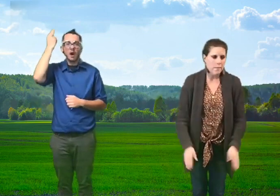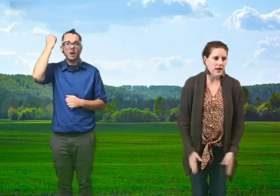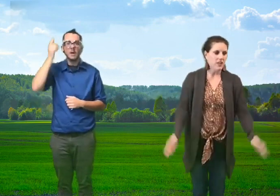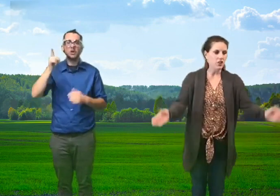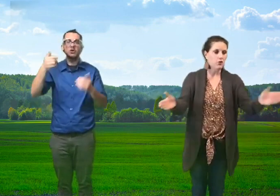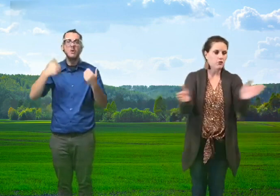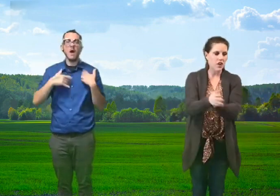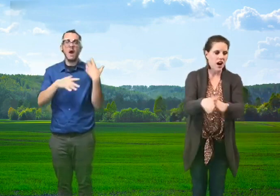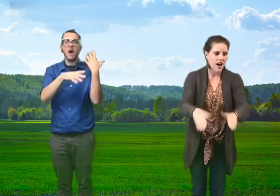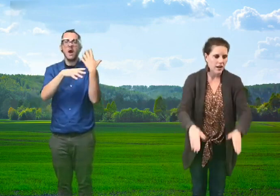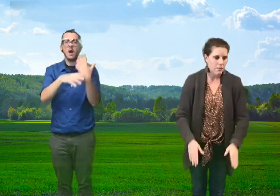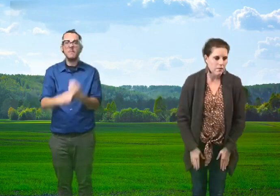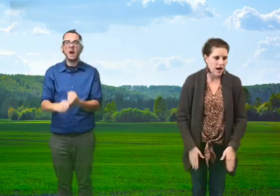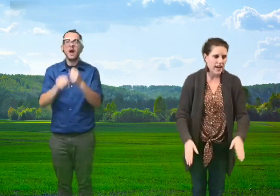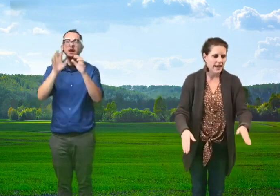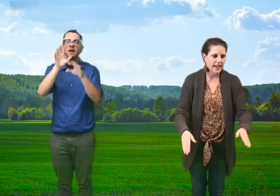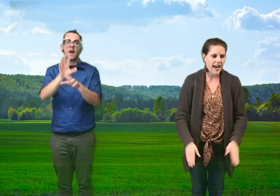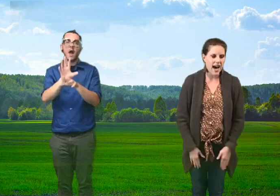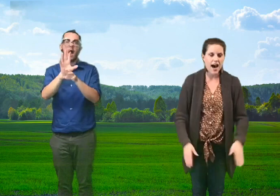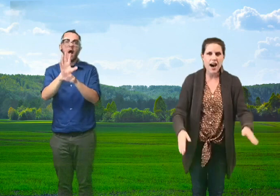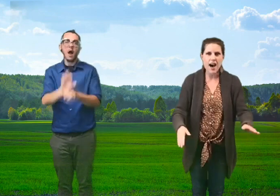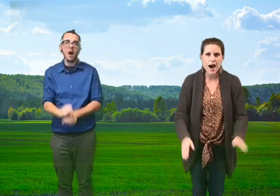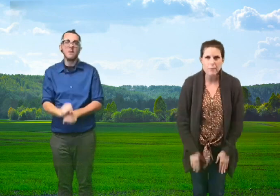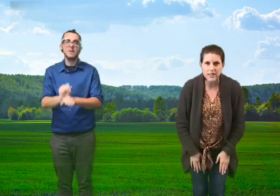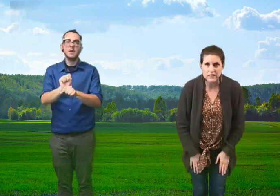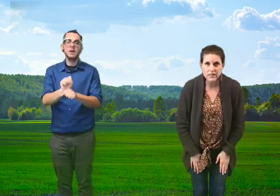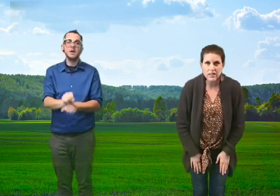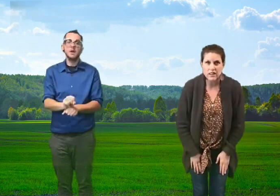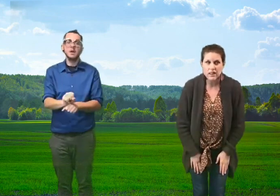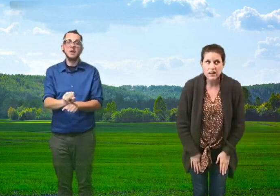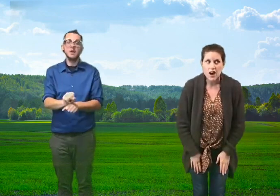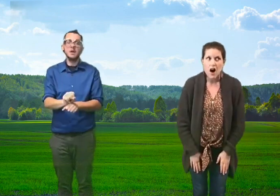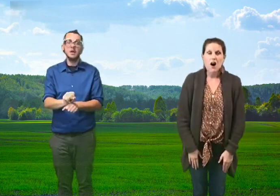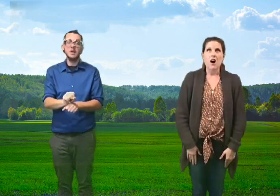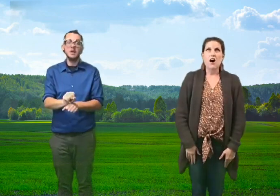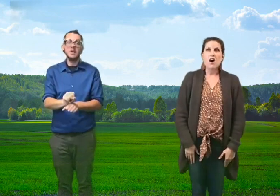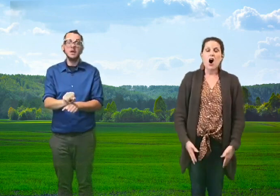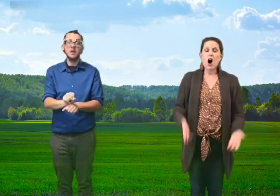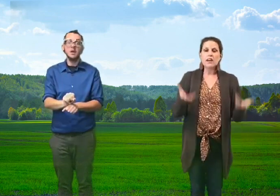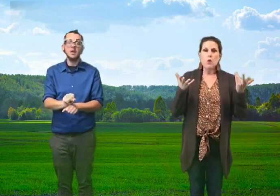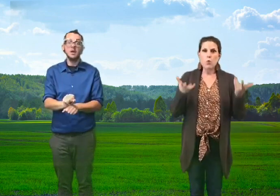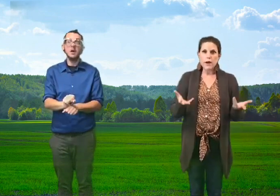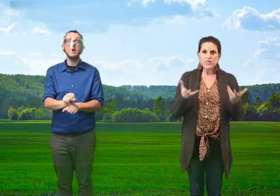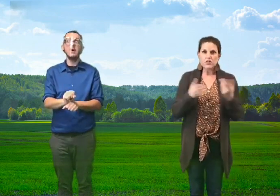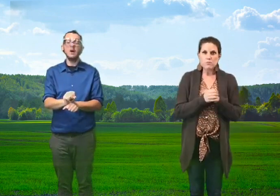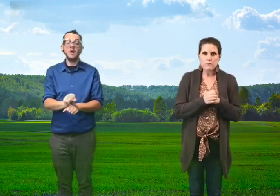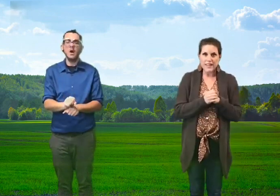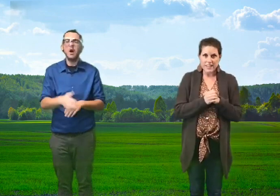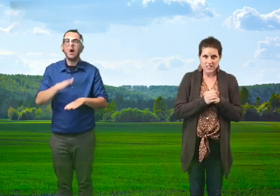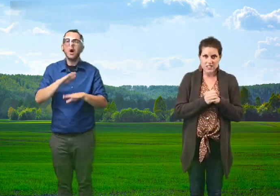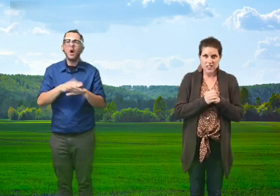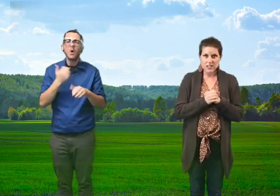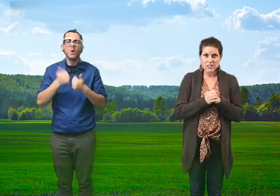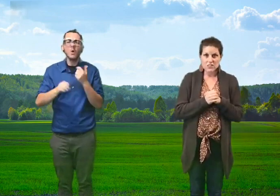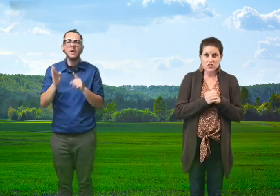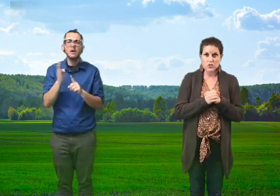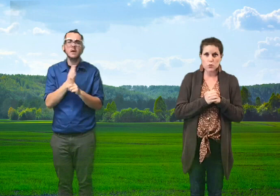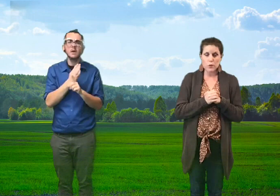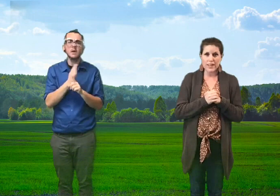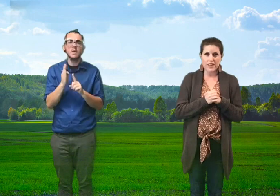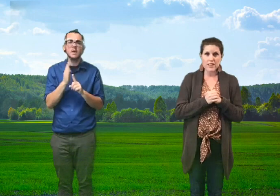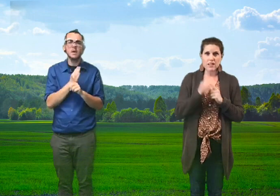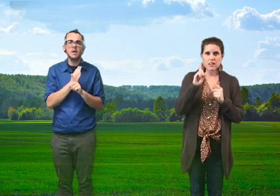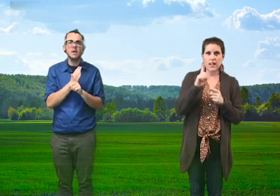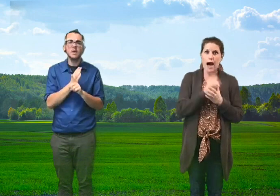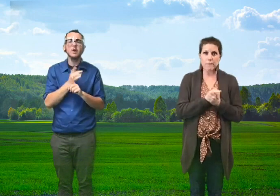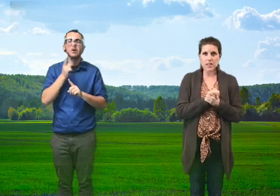Rabbit, you've got a mighty habit. On which beat do